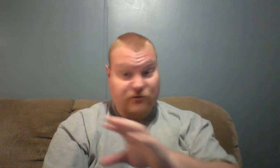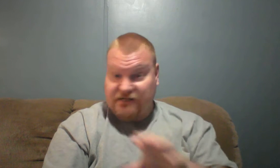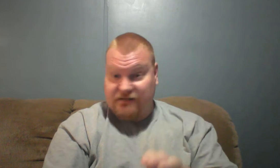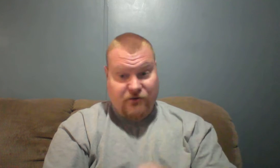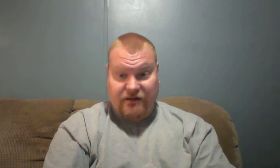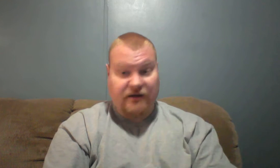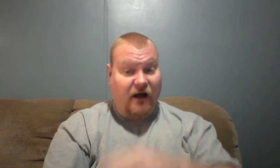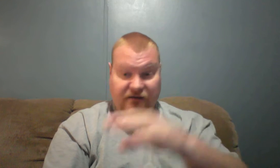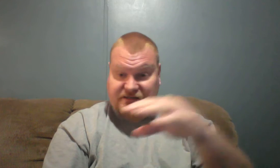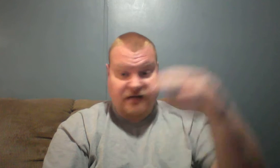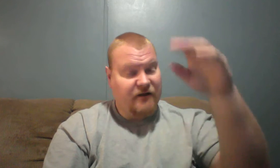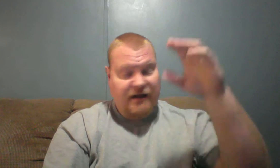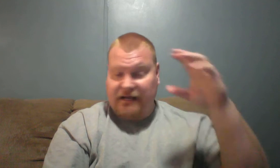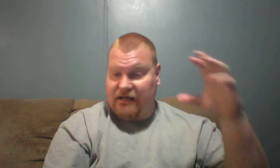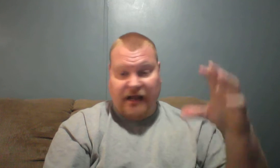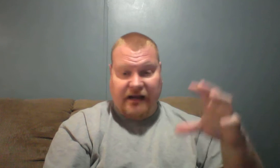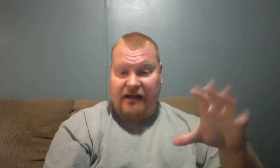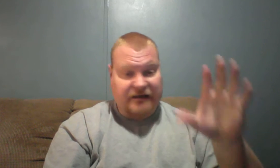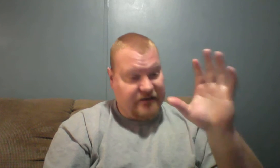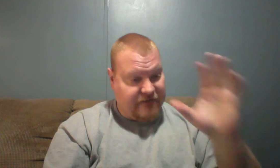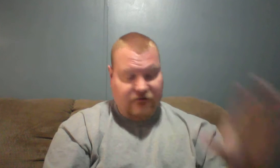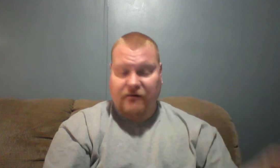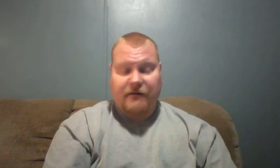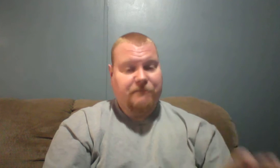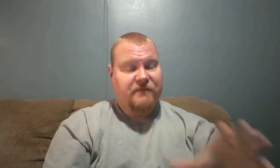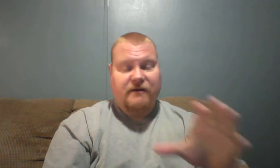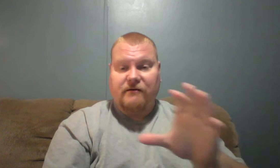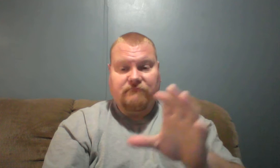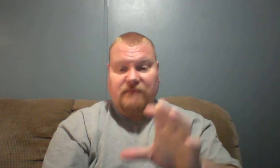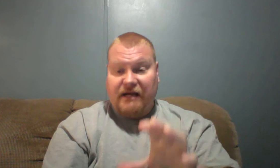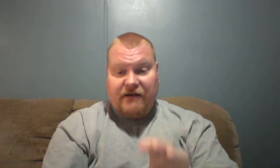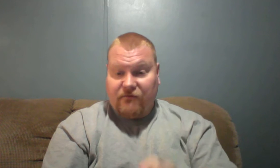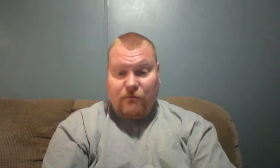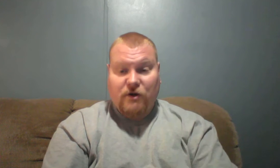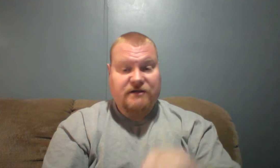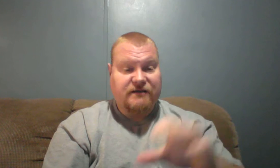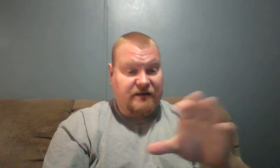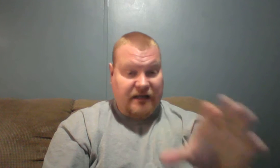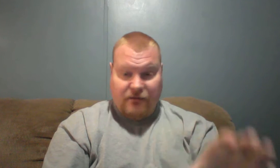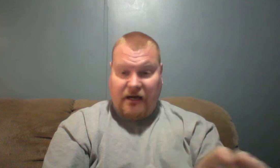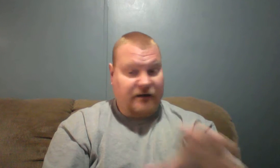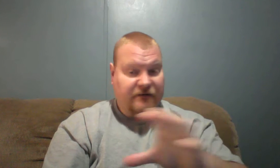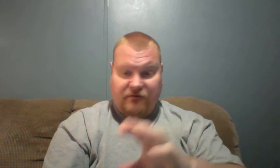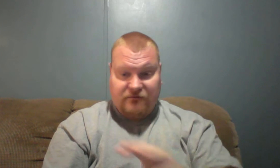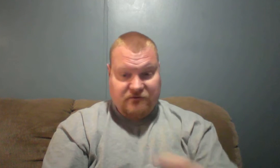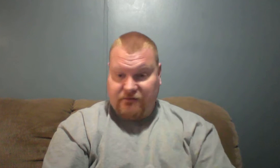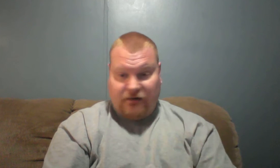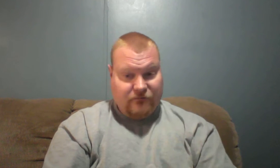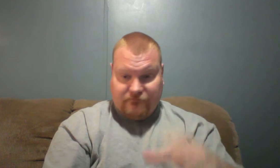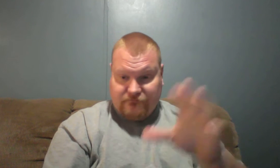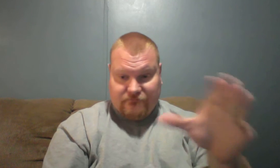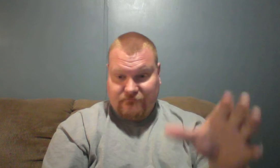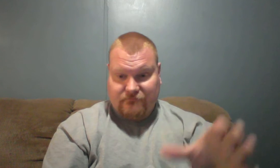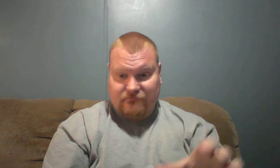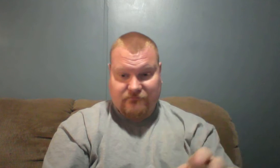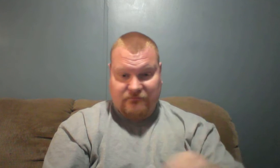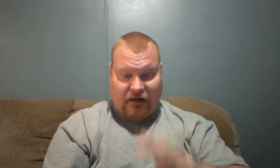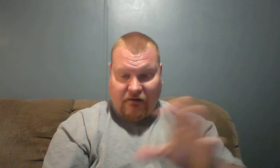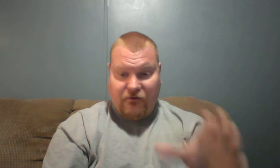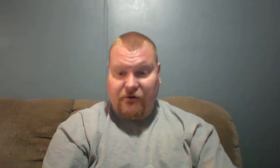sins when all the stuff and it, and, and different, and different books and the different, you know, it